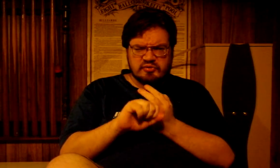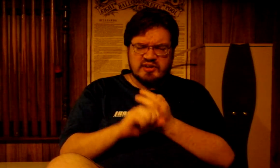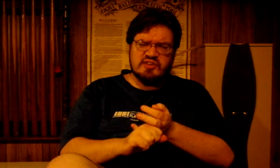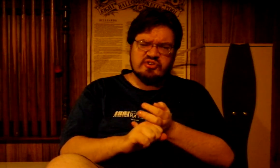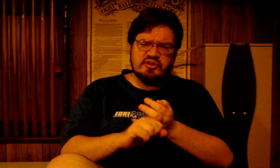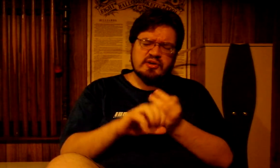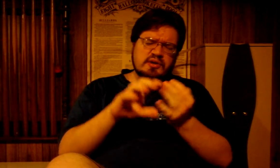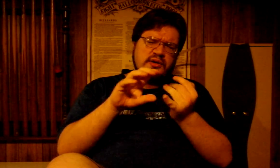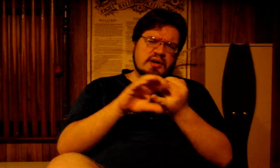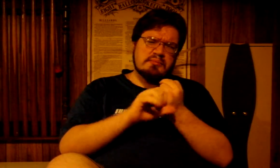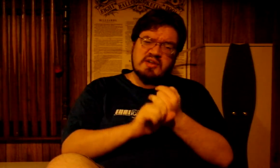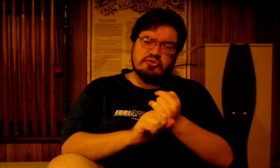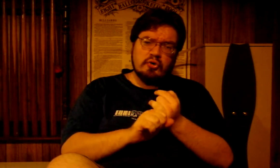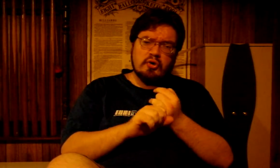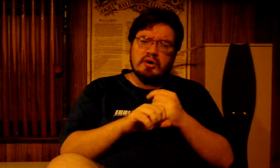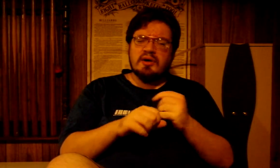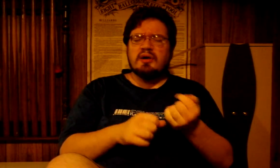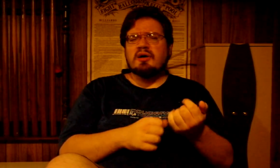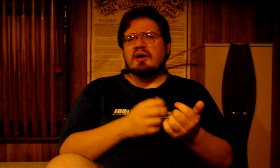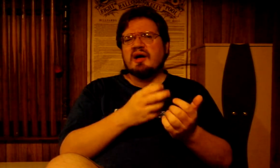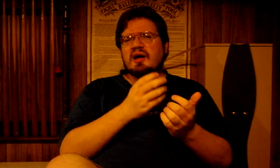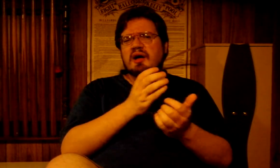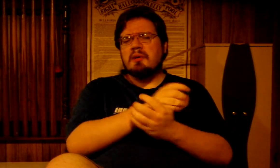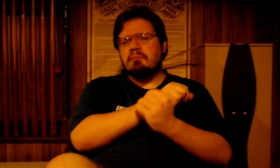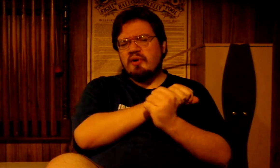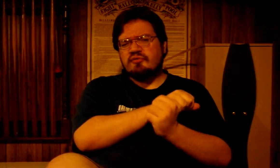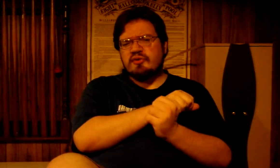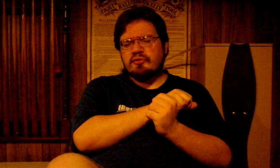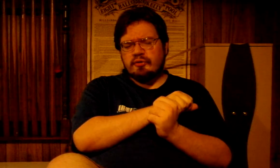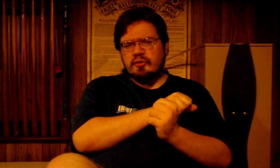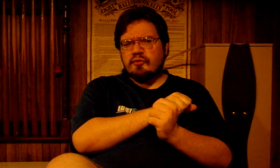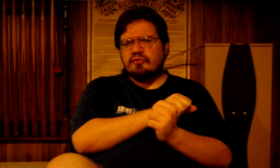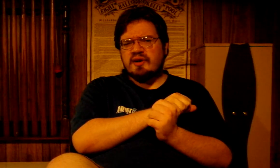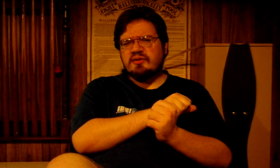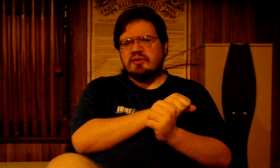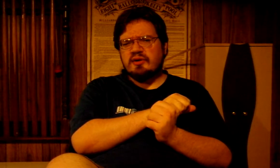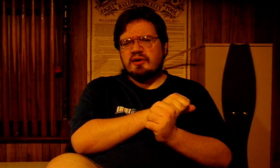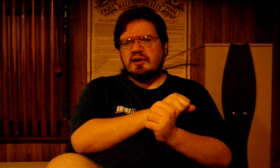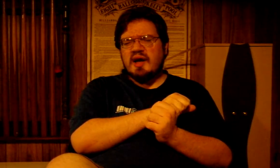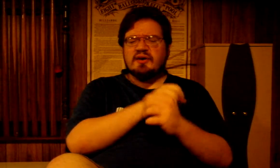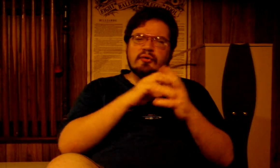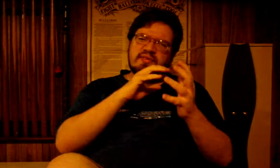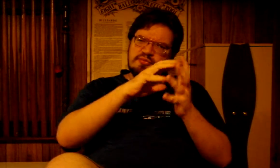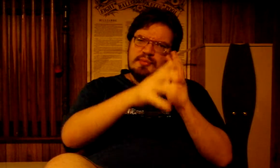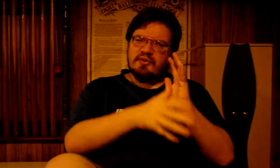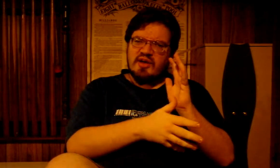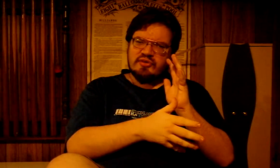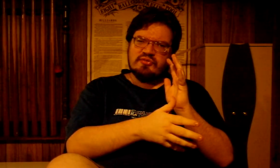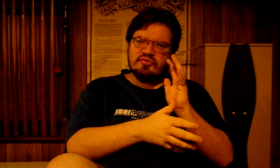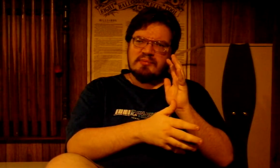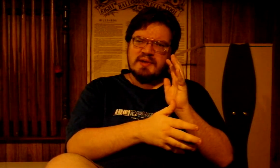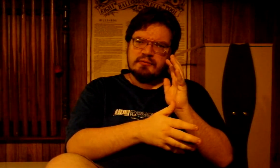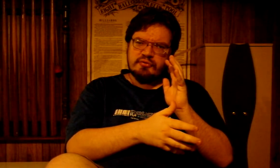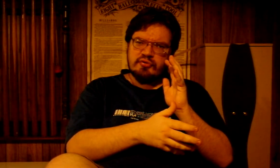teacher, a mentor, a boyfriend or a girlfriend, and all these people are asking for something in return.